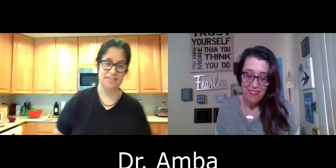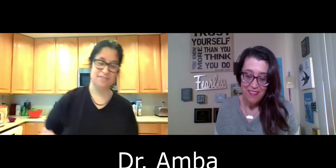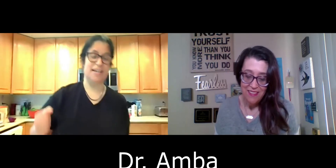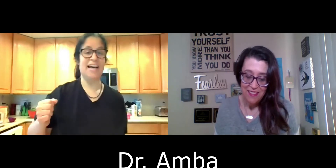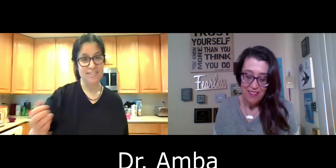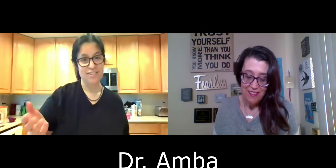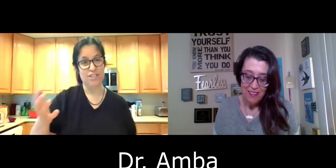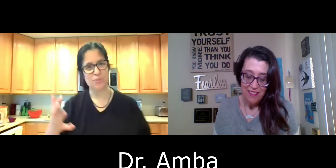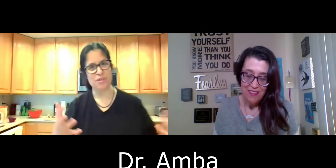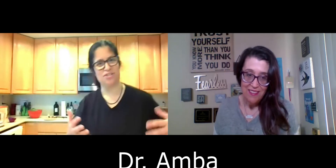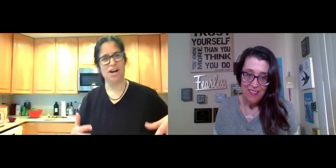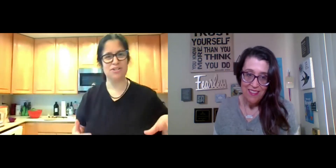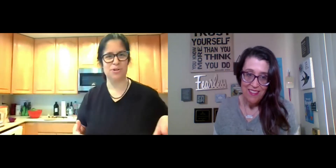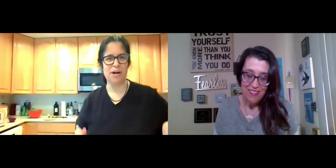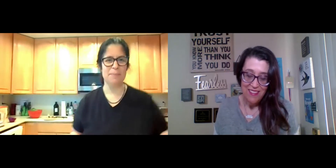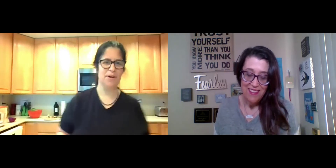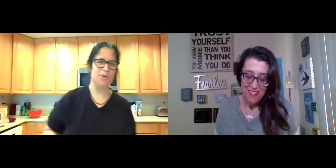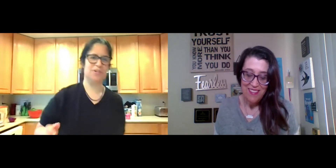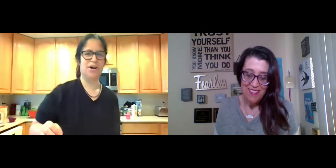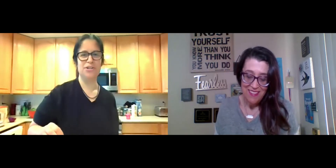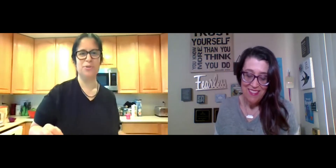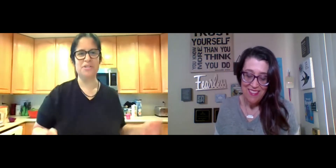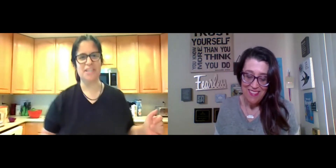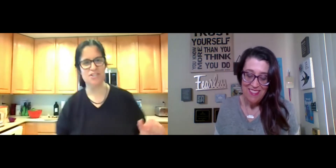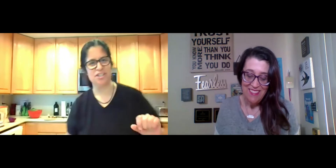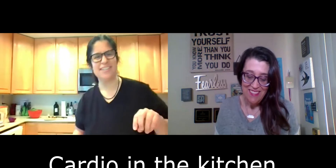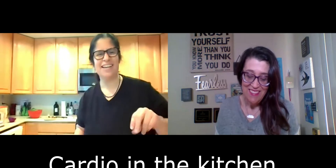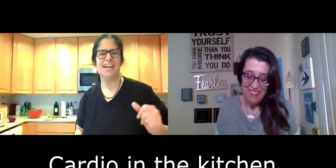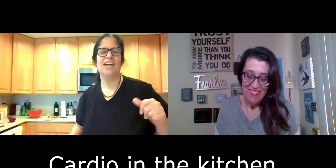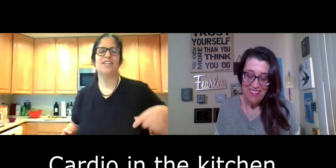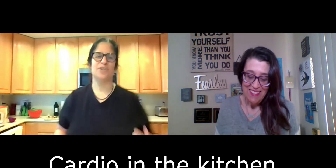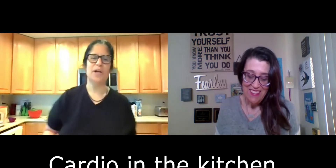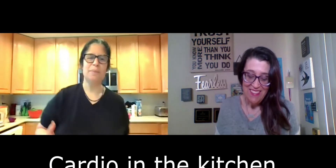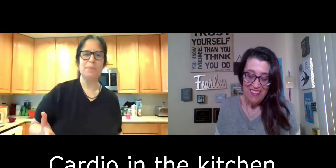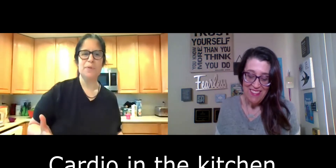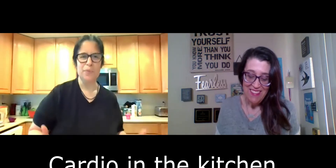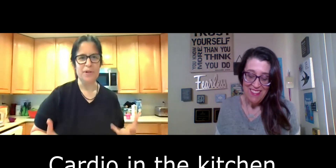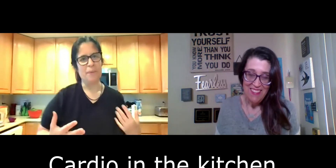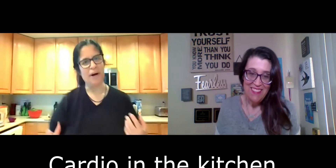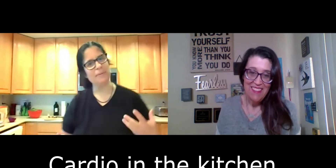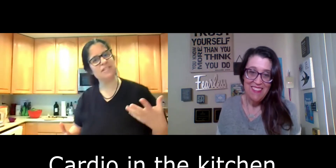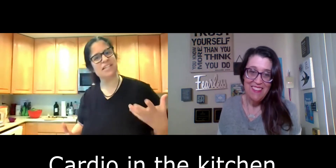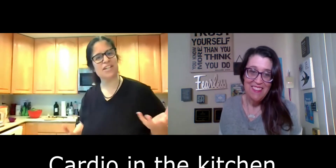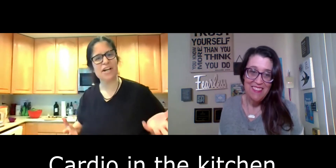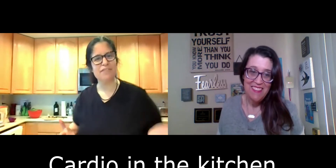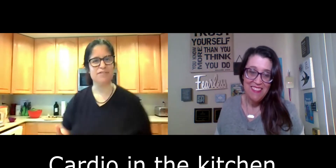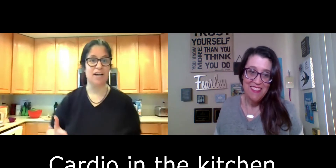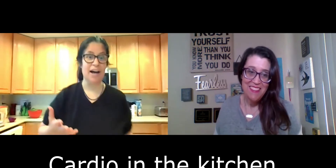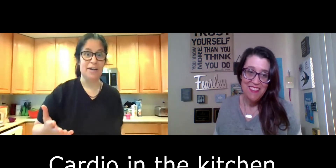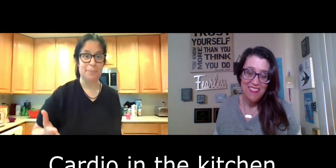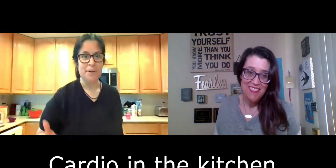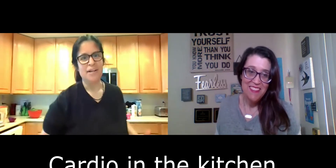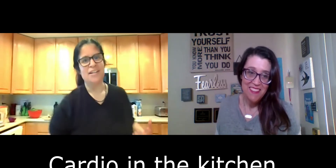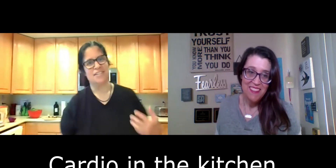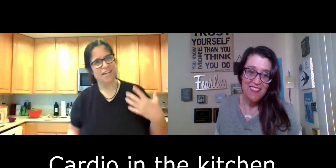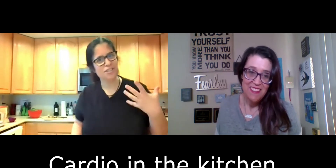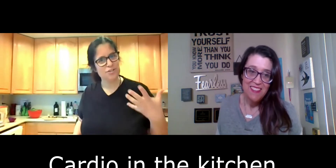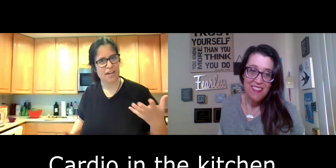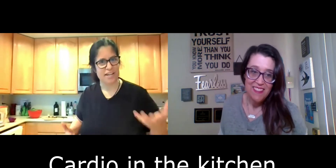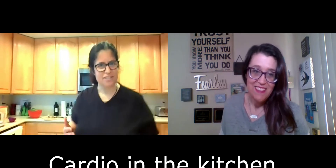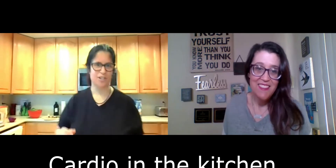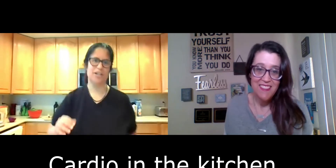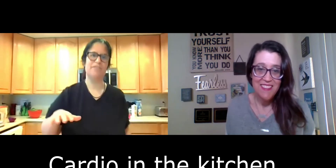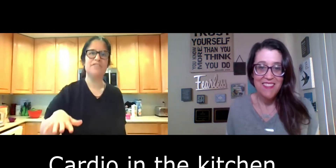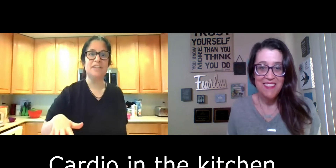dancing with Dr. Amba or cardio in the kitchen. So a lot of people like moms think they don't have enough time to